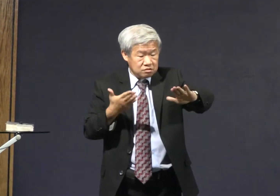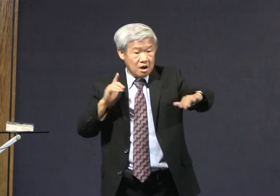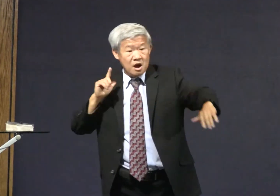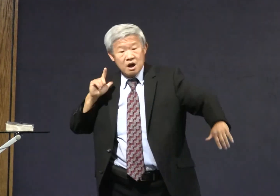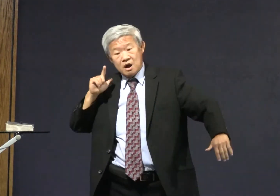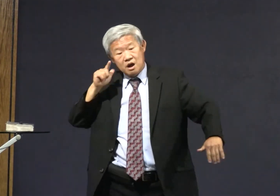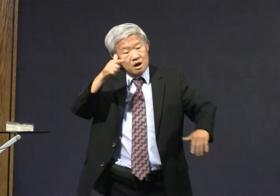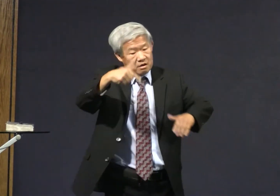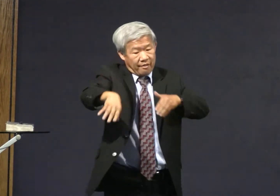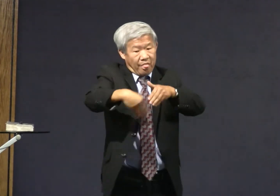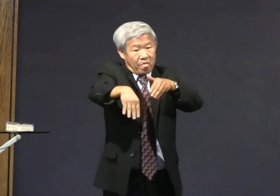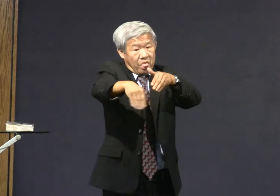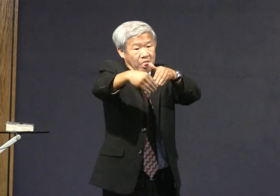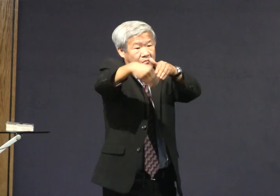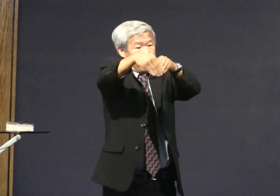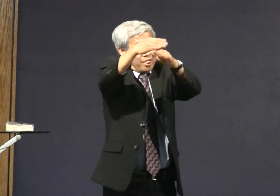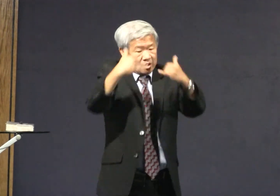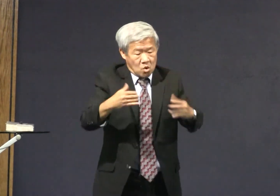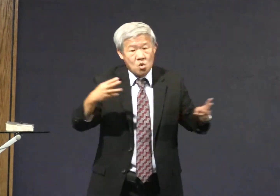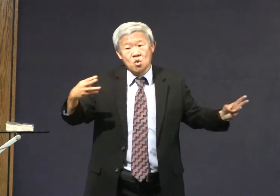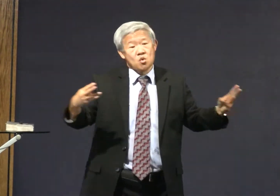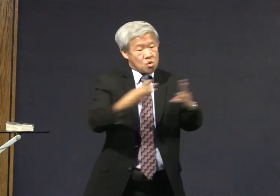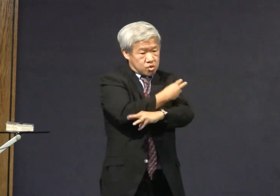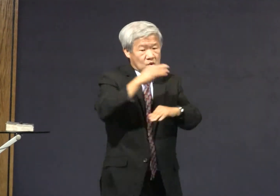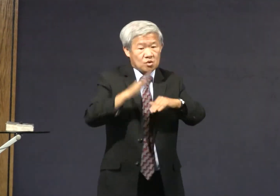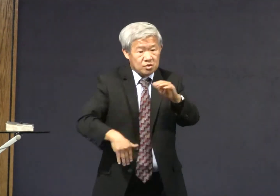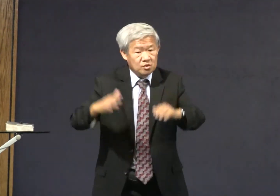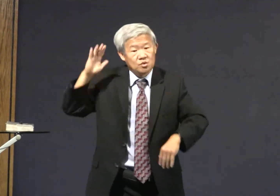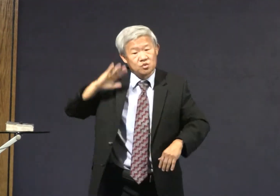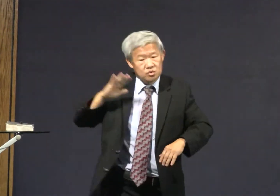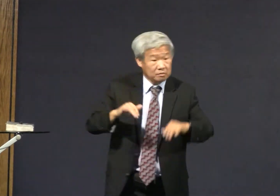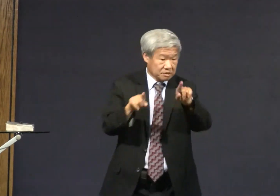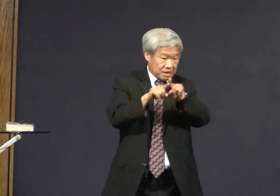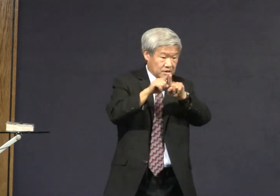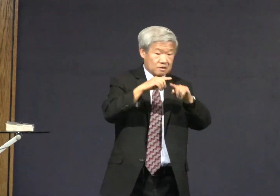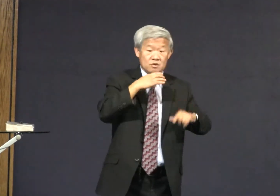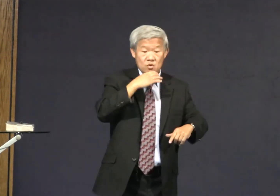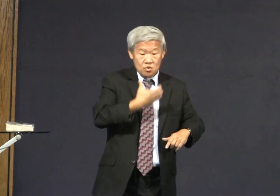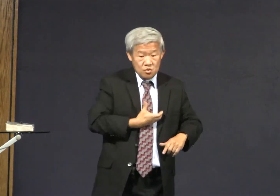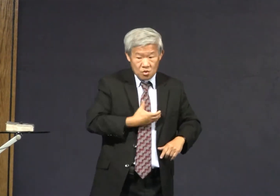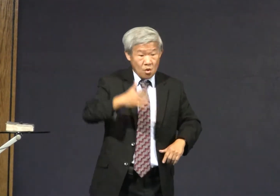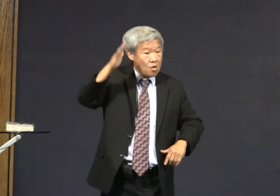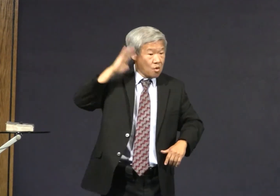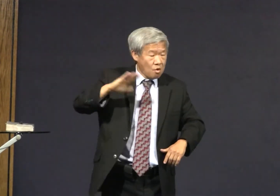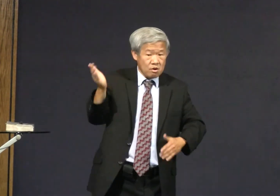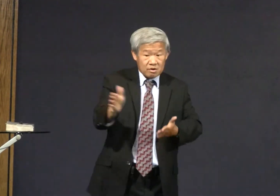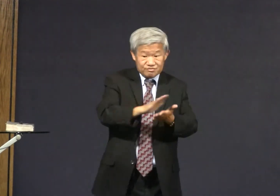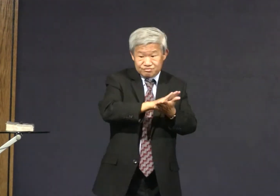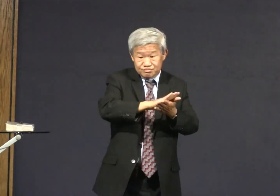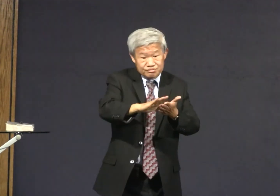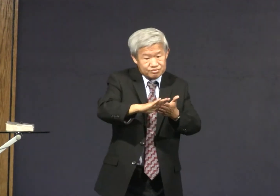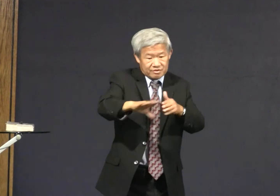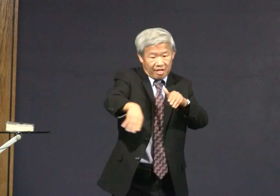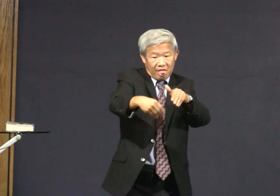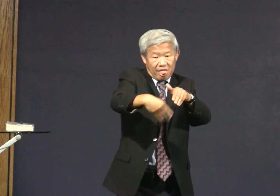But, the ancient celebration was holy until we started adding things to it.